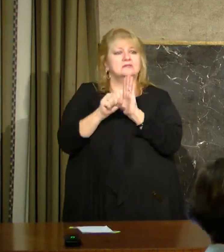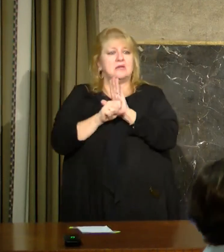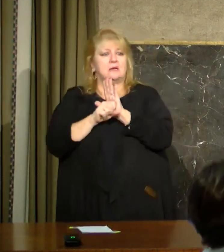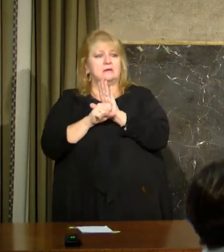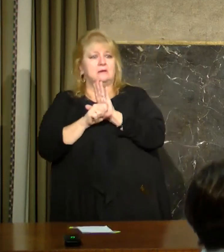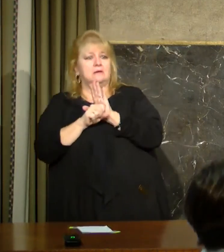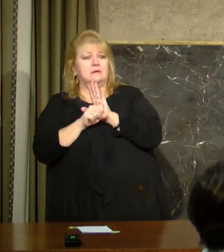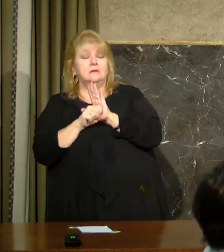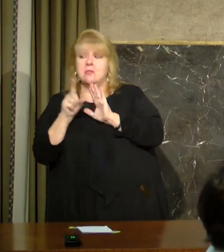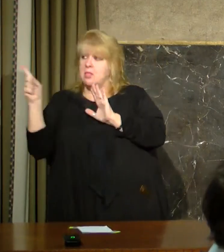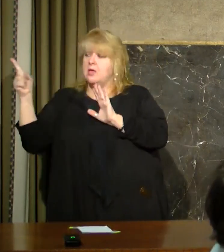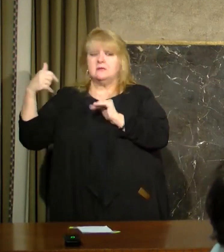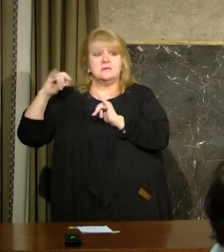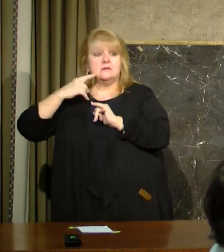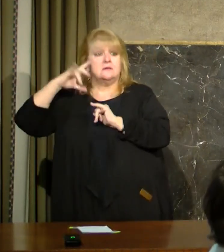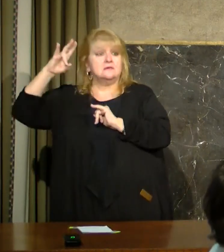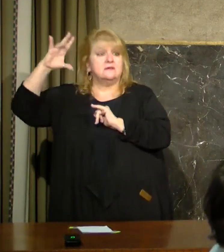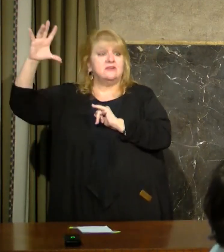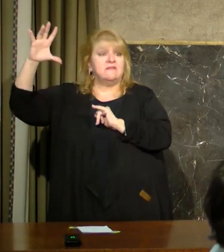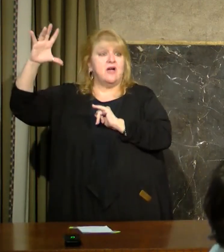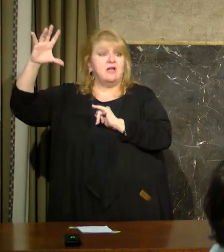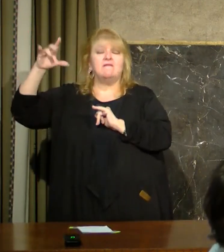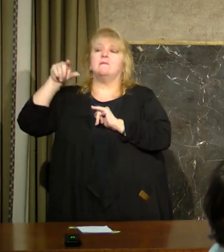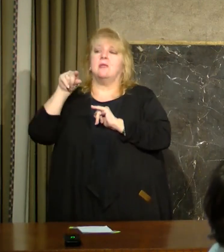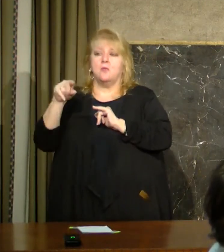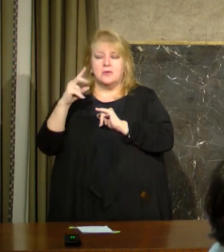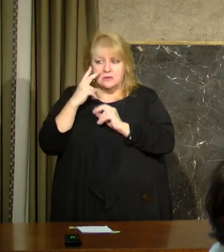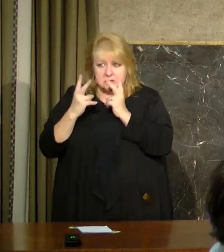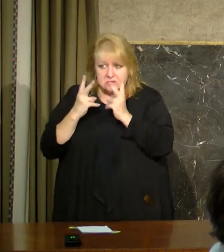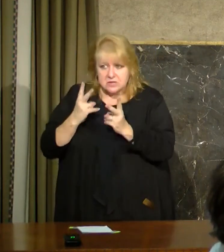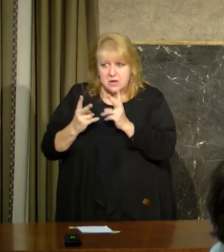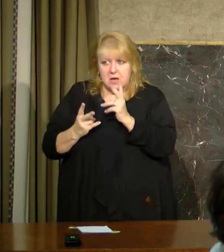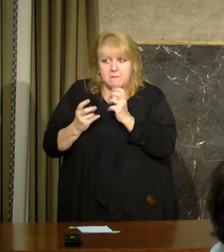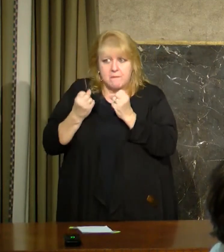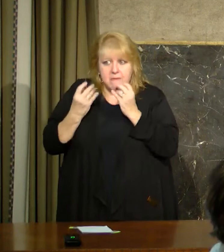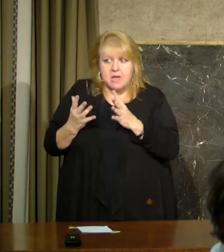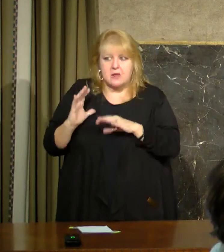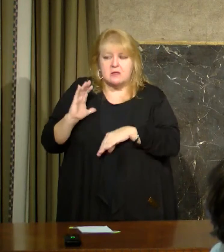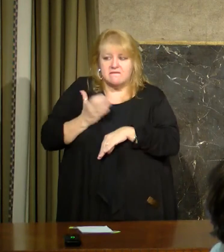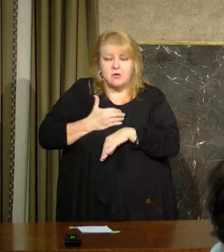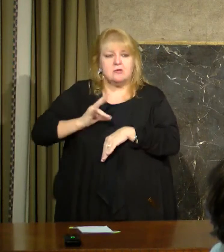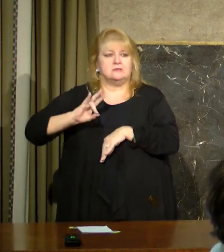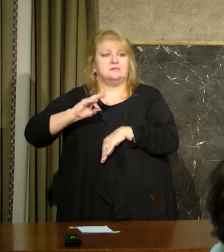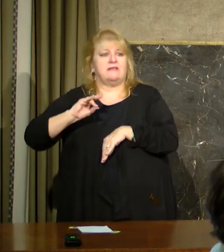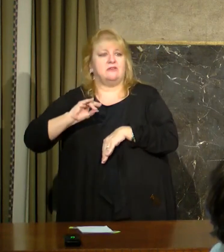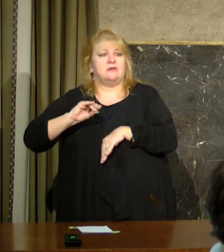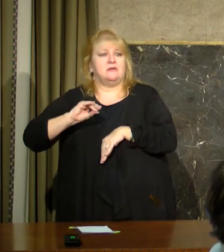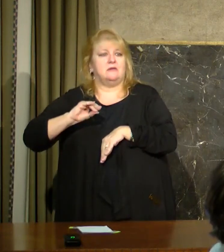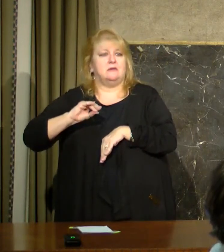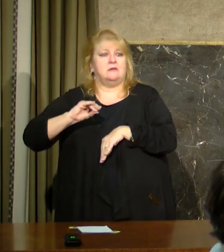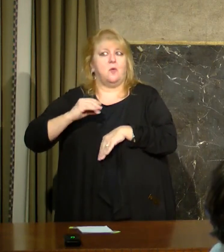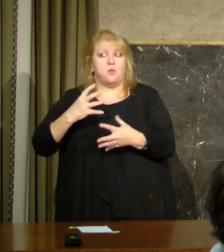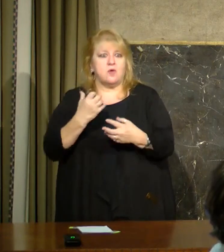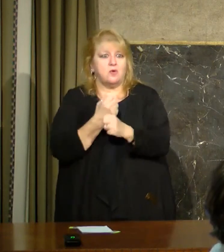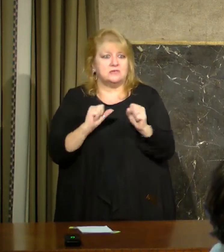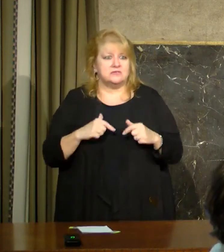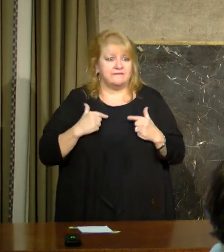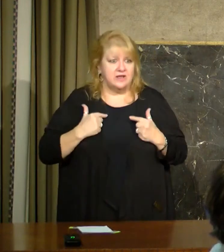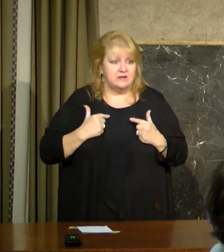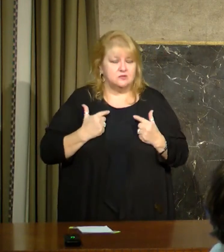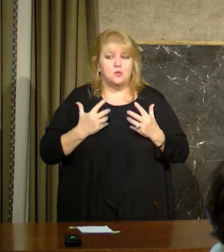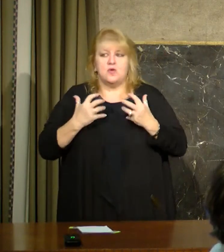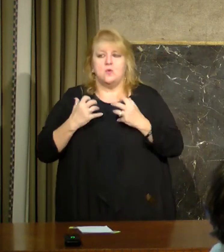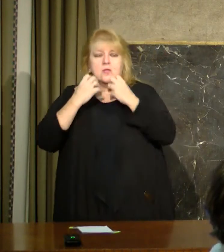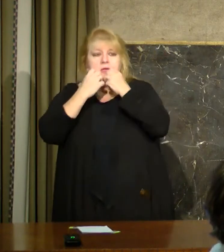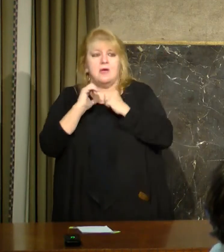that was our goal. We want to preserve capacity at our hospitals and we want to save lives. And so to